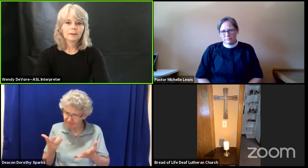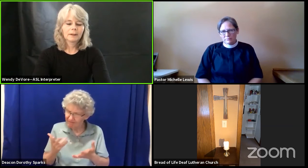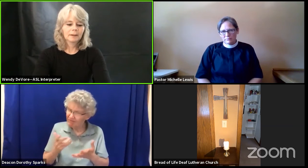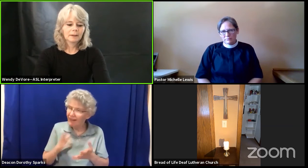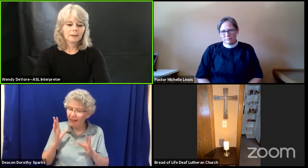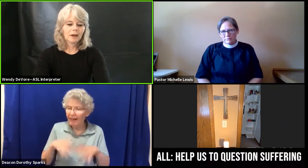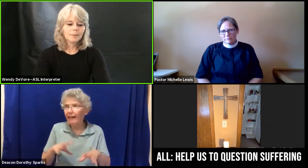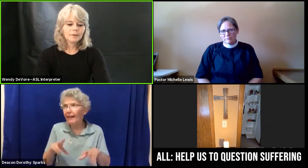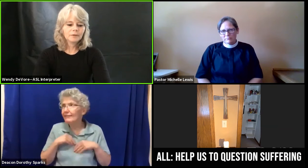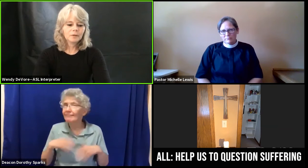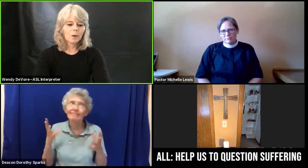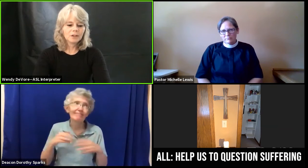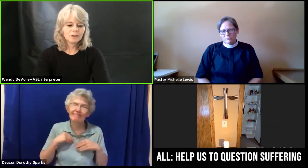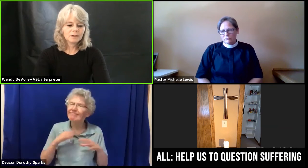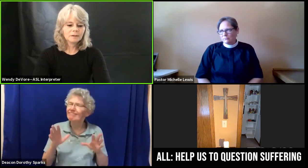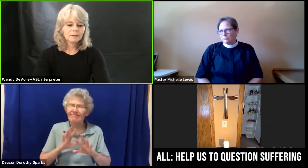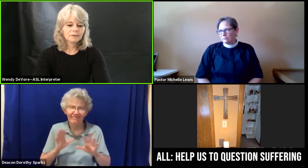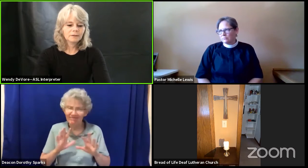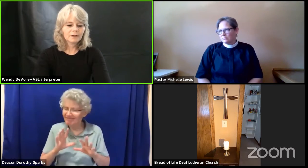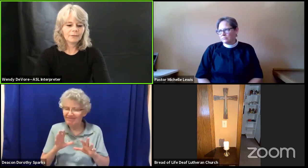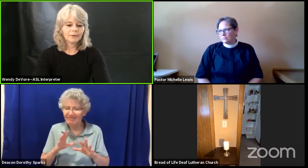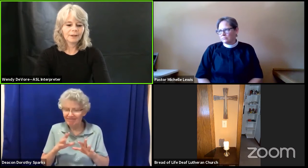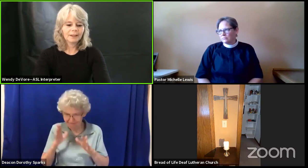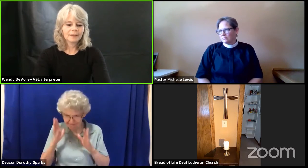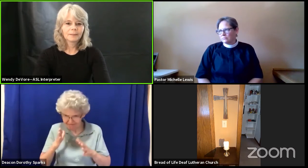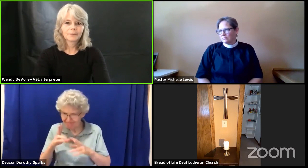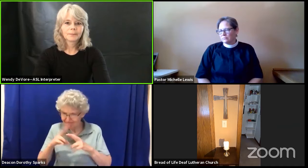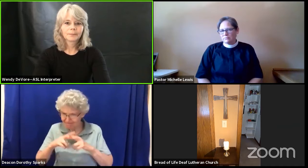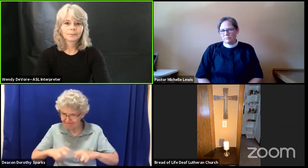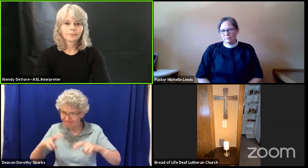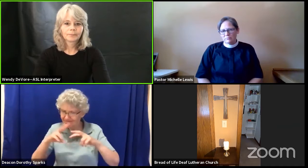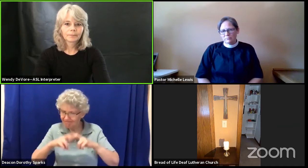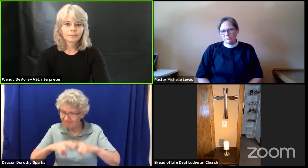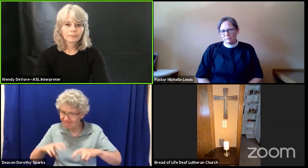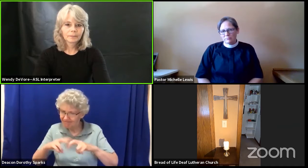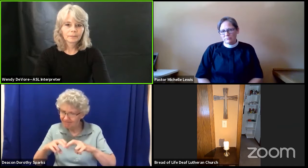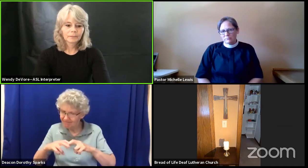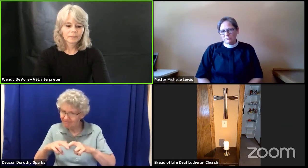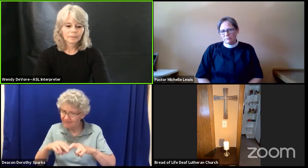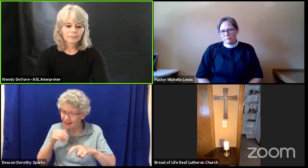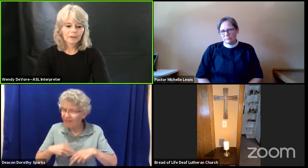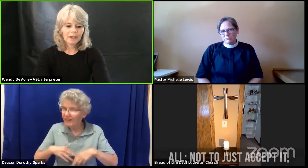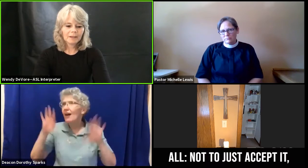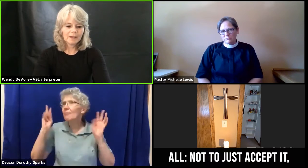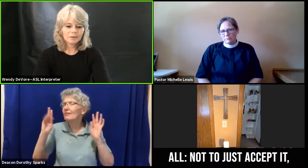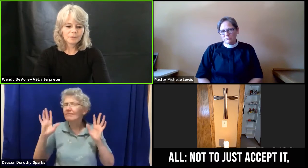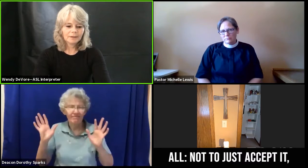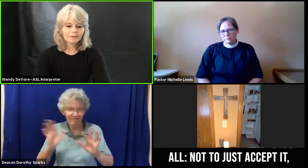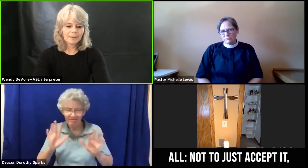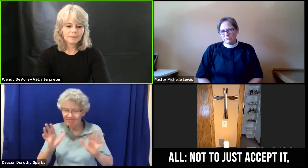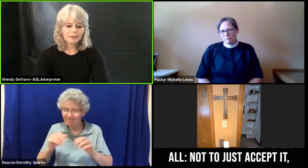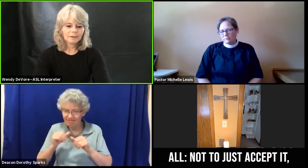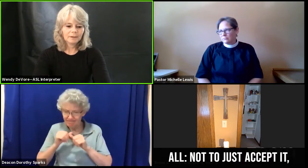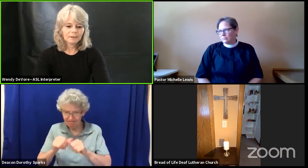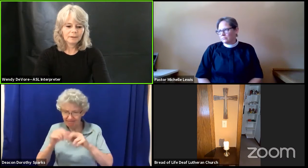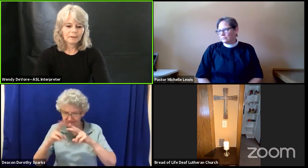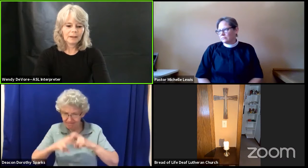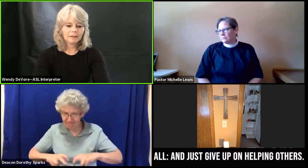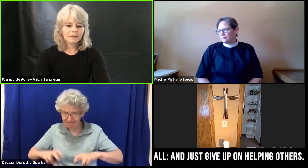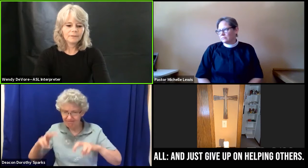Help us to question suffering, and not to accept it and give